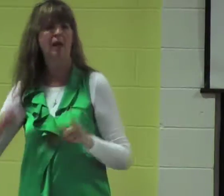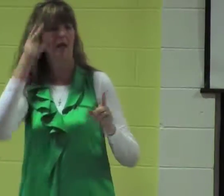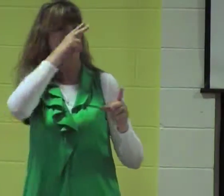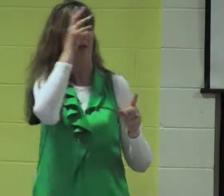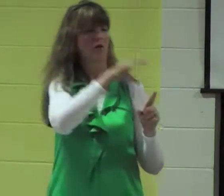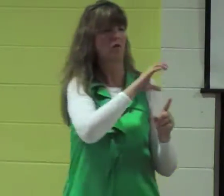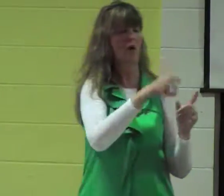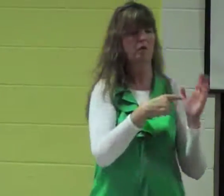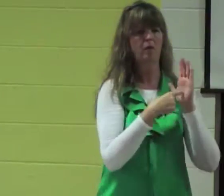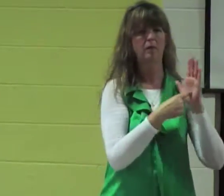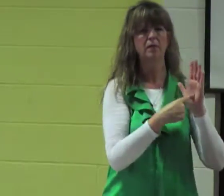Jesus.